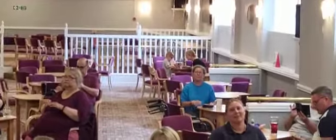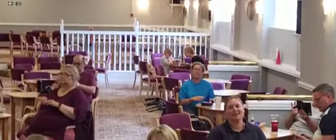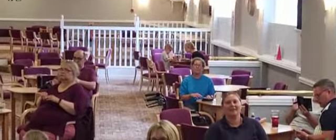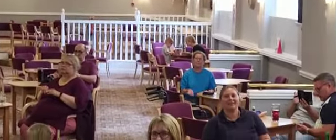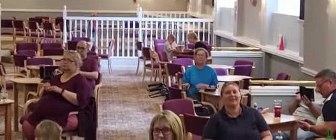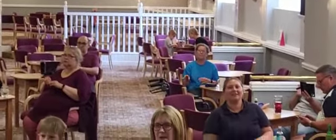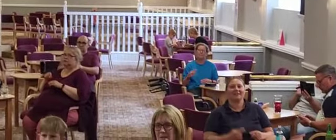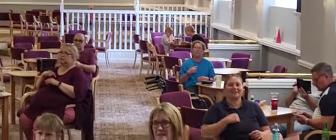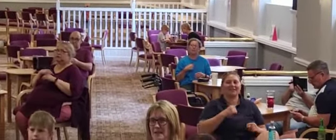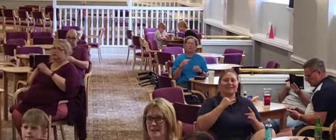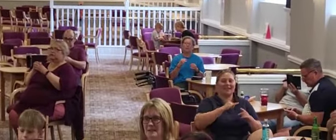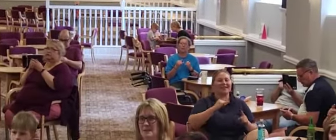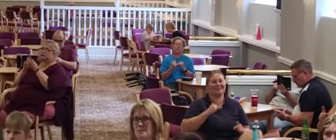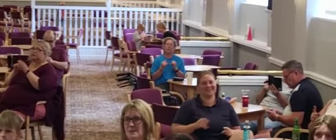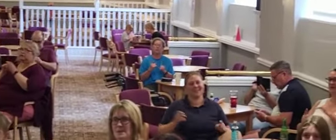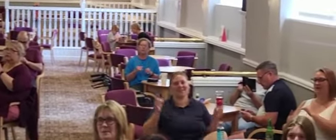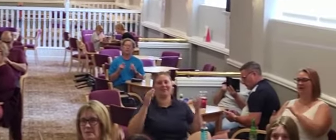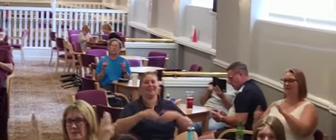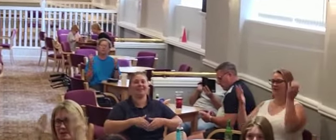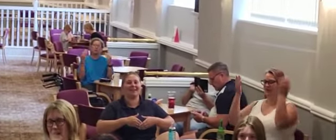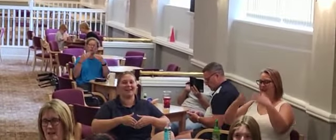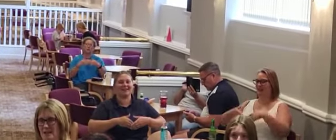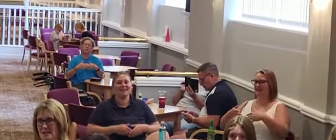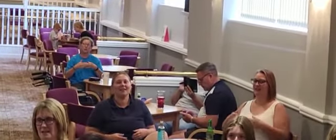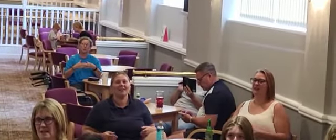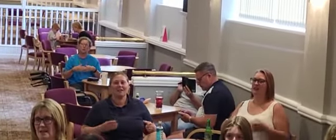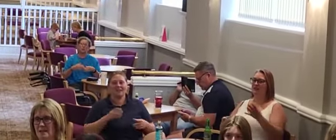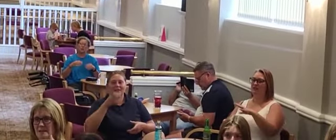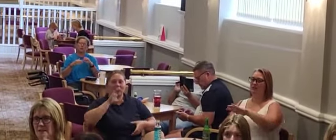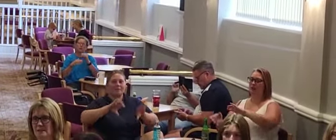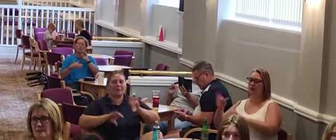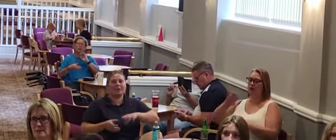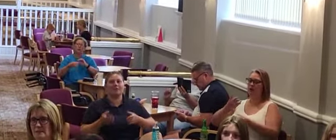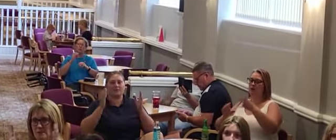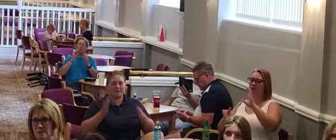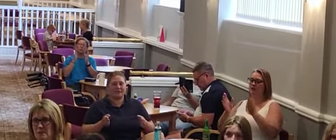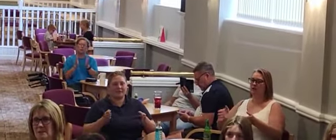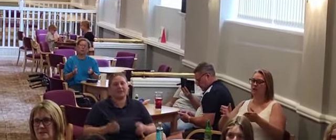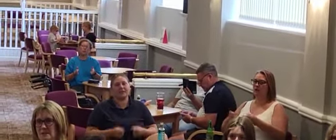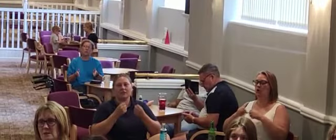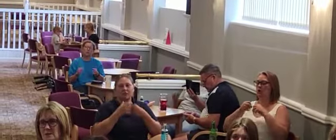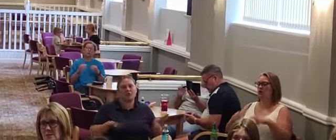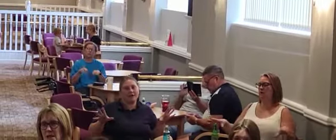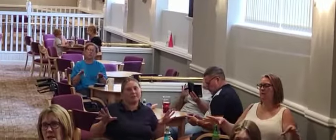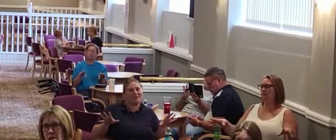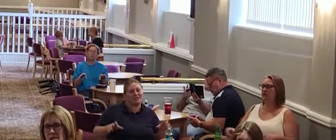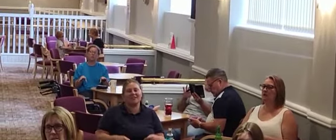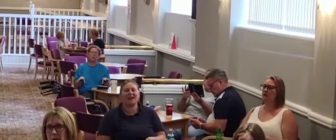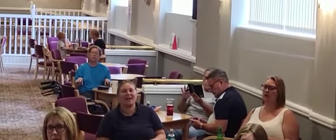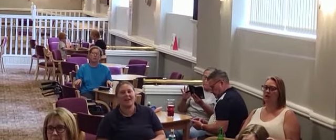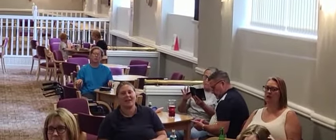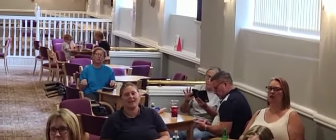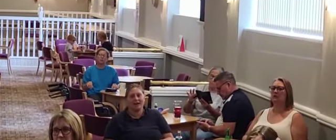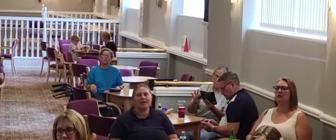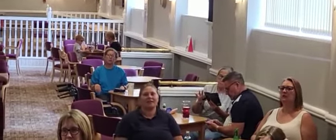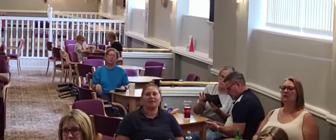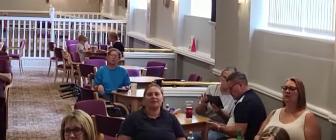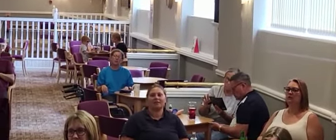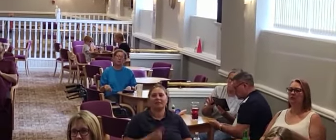We are victims of you The chemical, physical, criminal night Love us